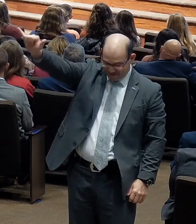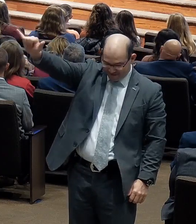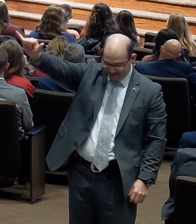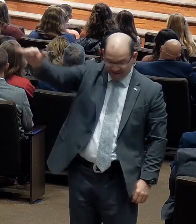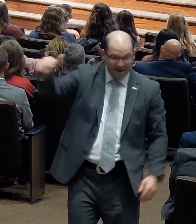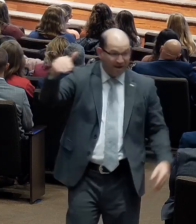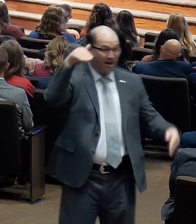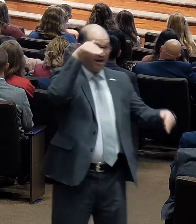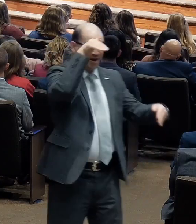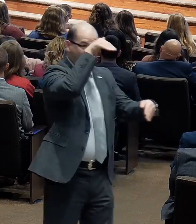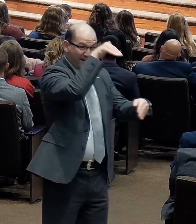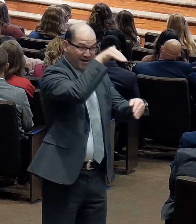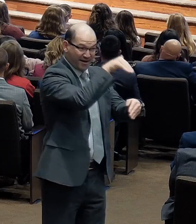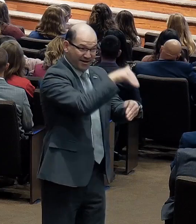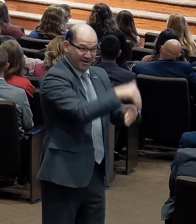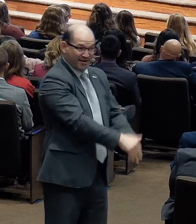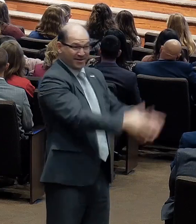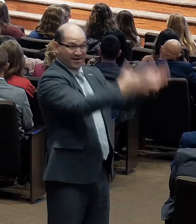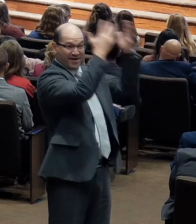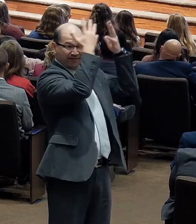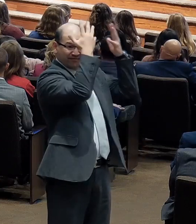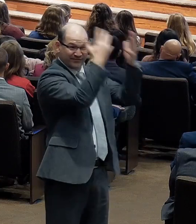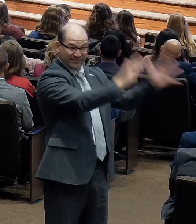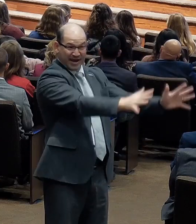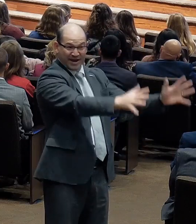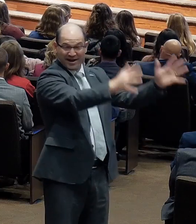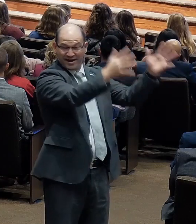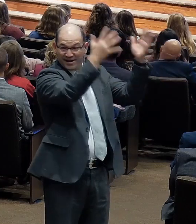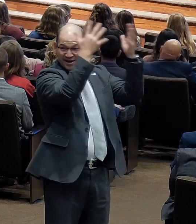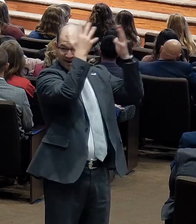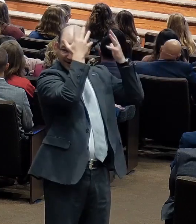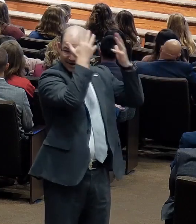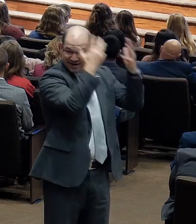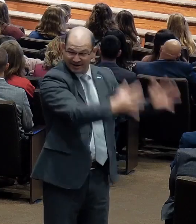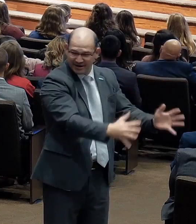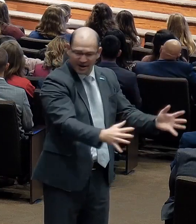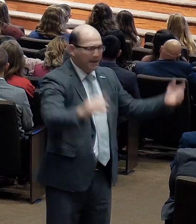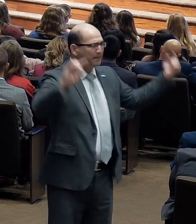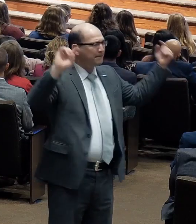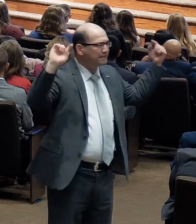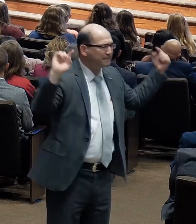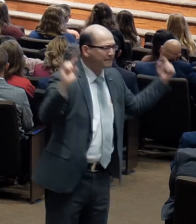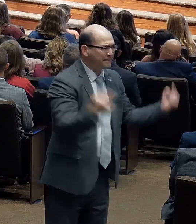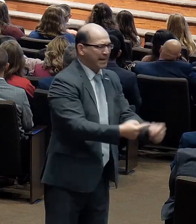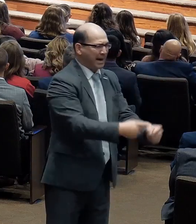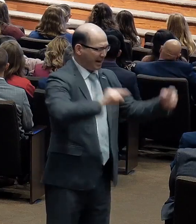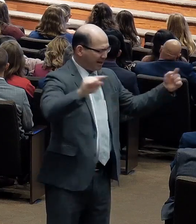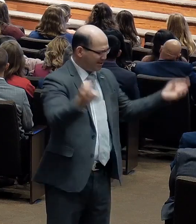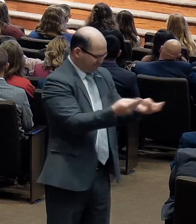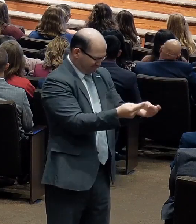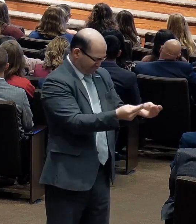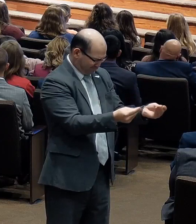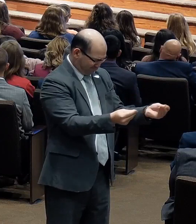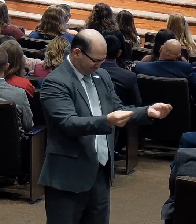more night, no more pain.